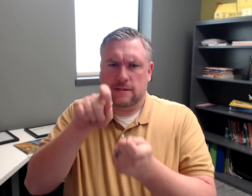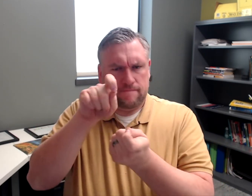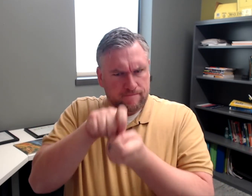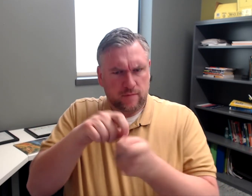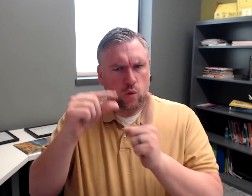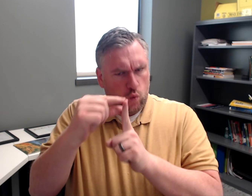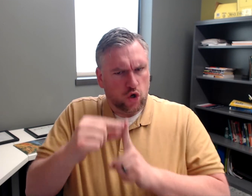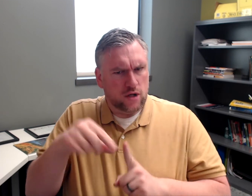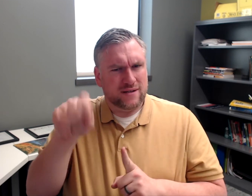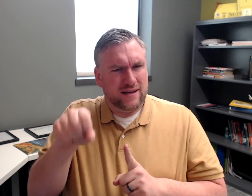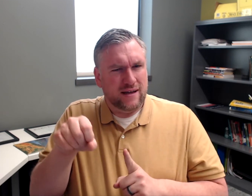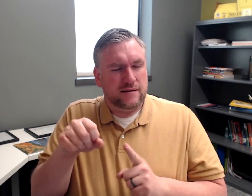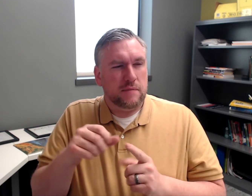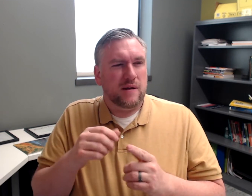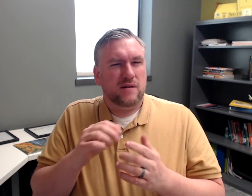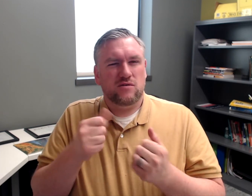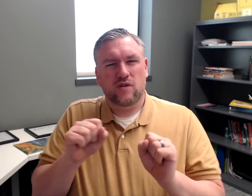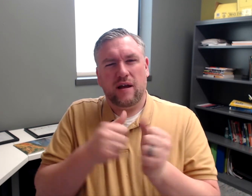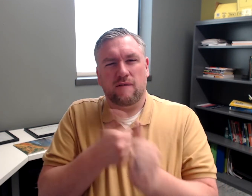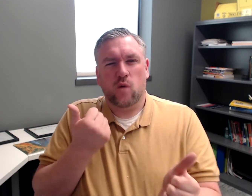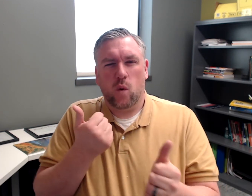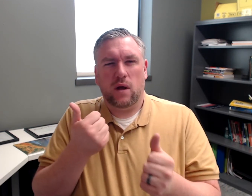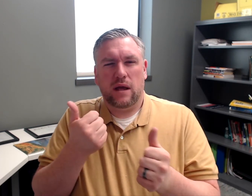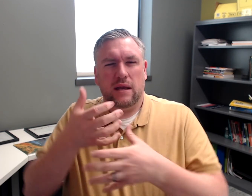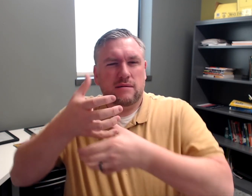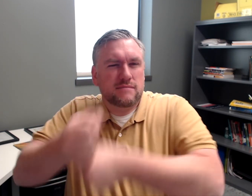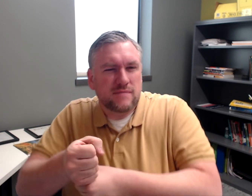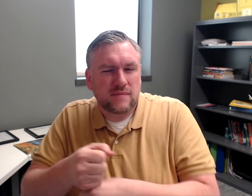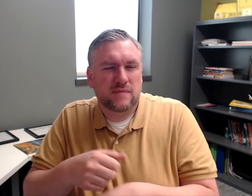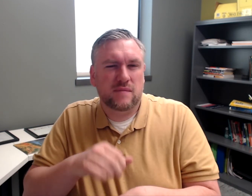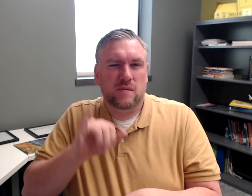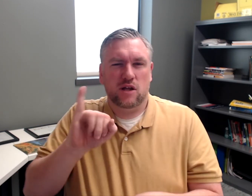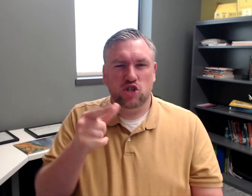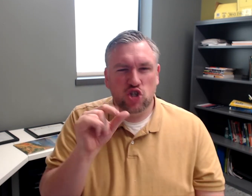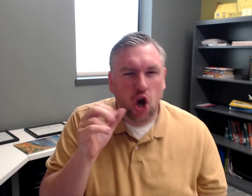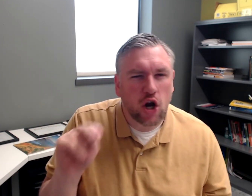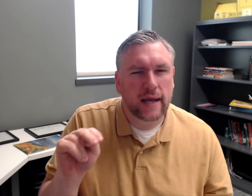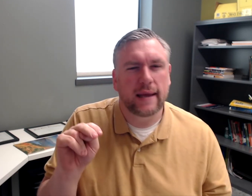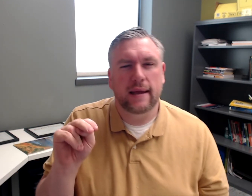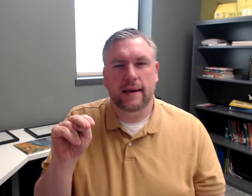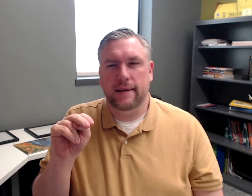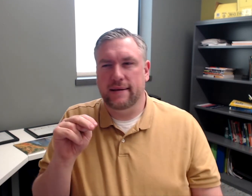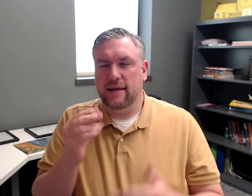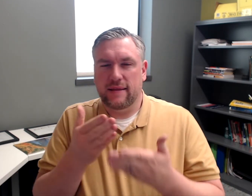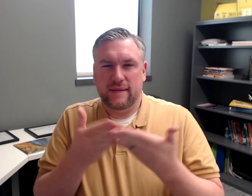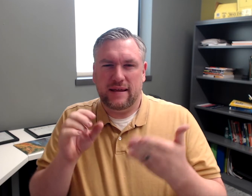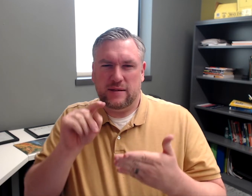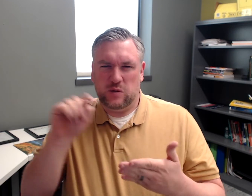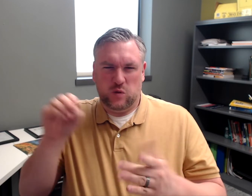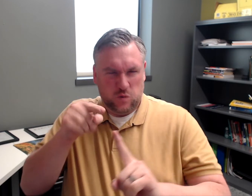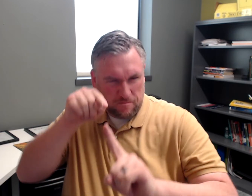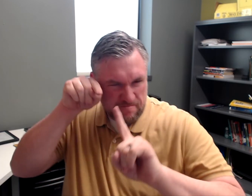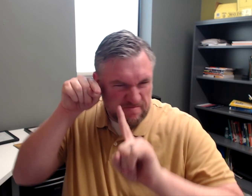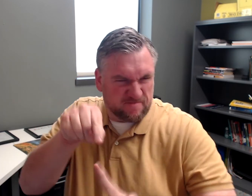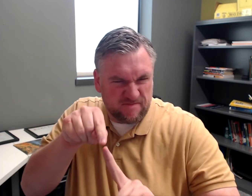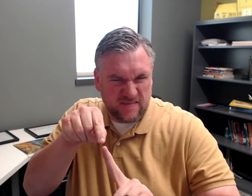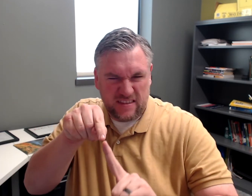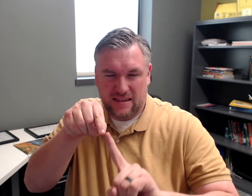Now, of course, we have to use precise words, but try and avoid acronyms or jargon, things that are